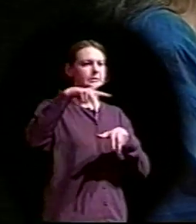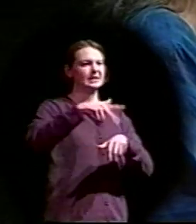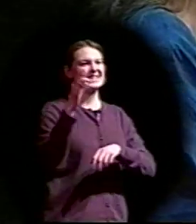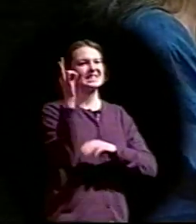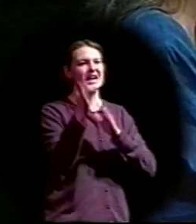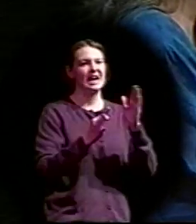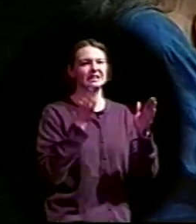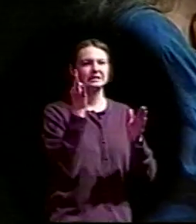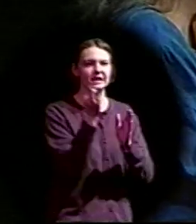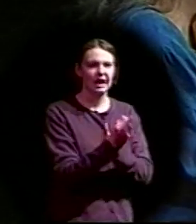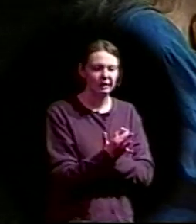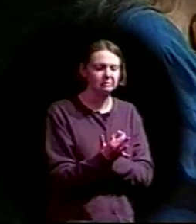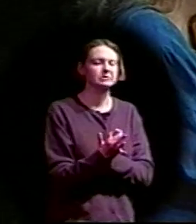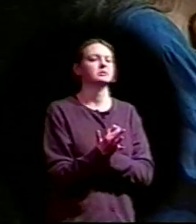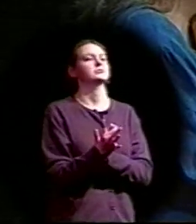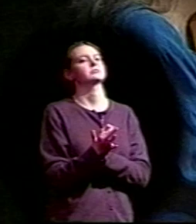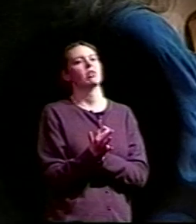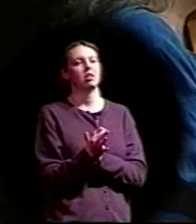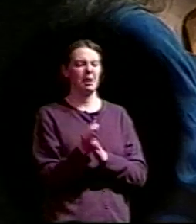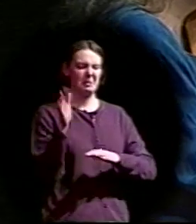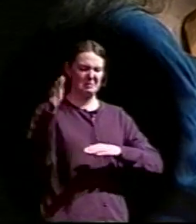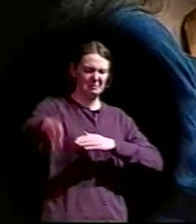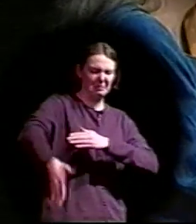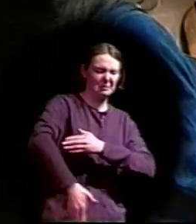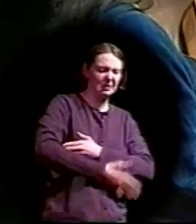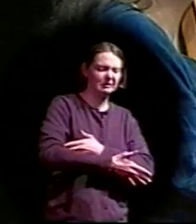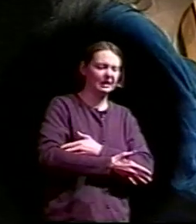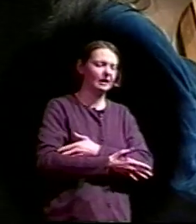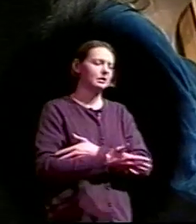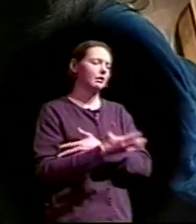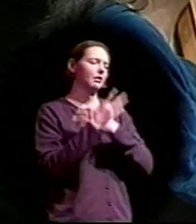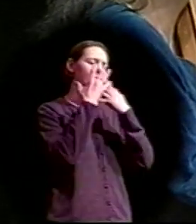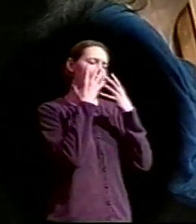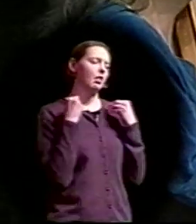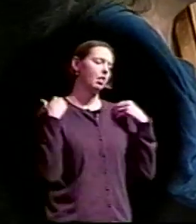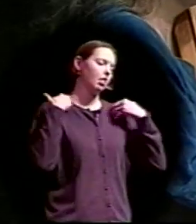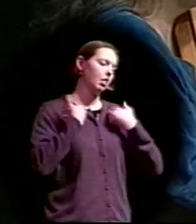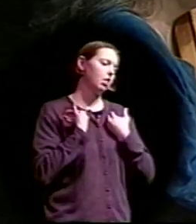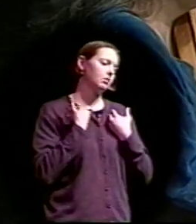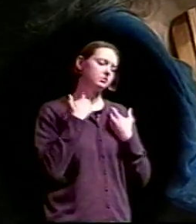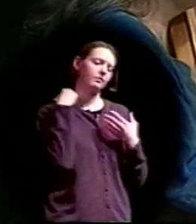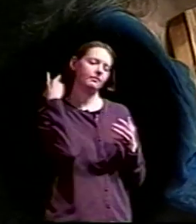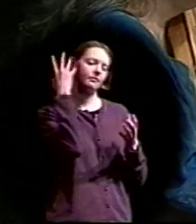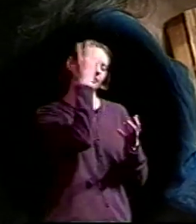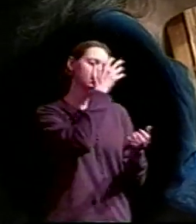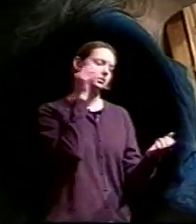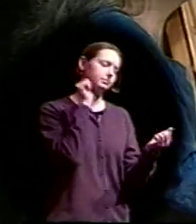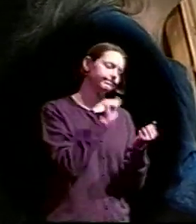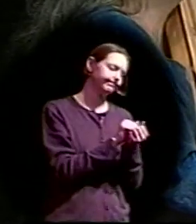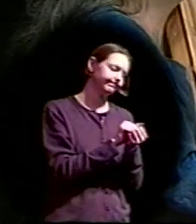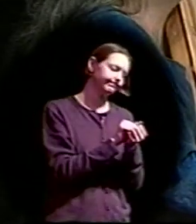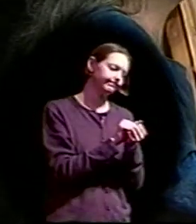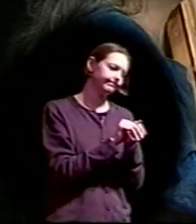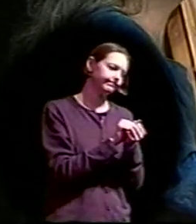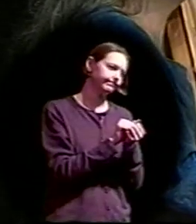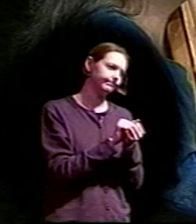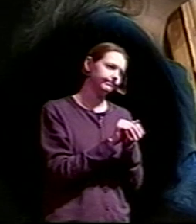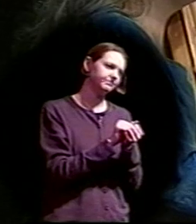so exhausted and defeated, fell to my sleep on a pile of wet tents. June 13, 1862.